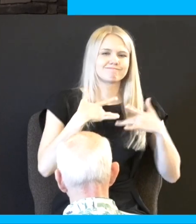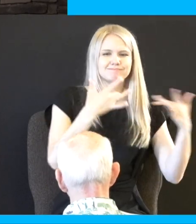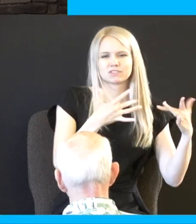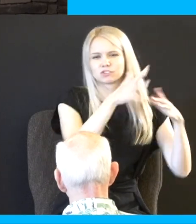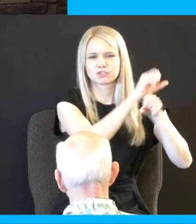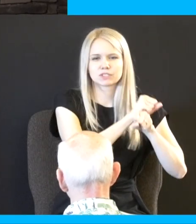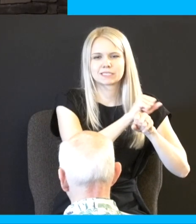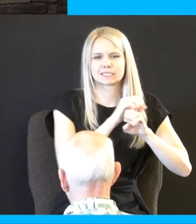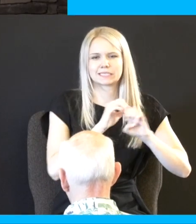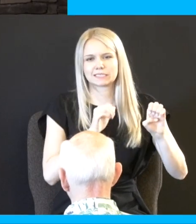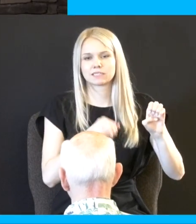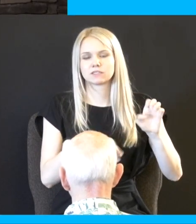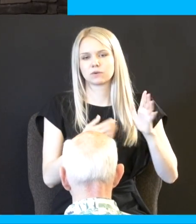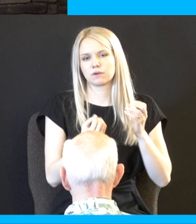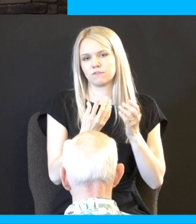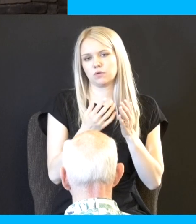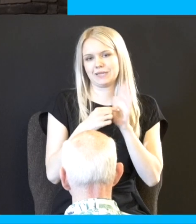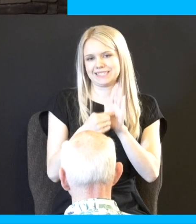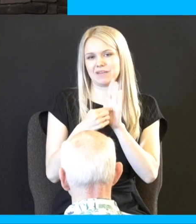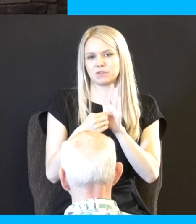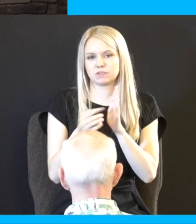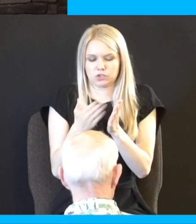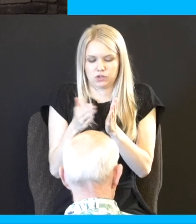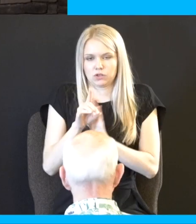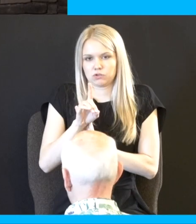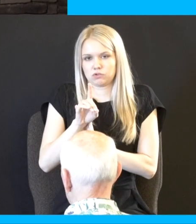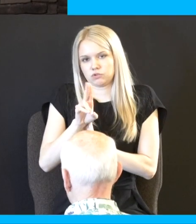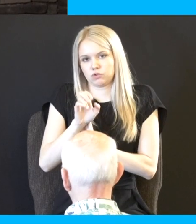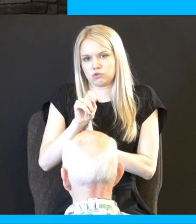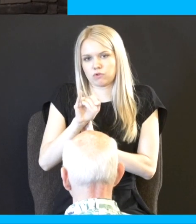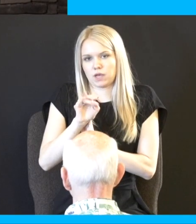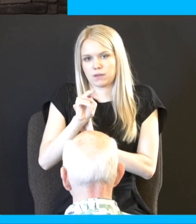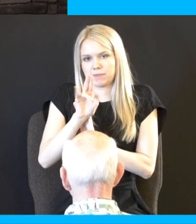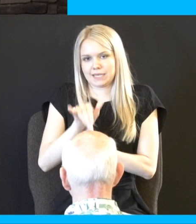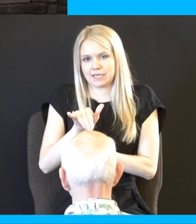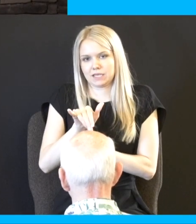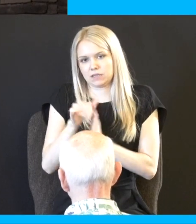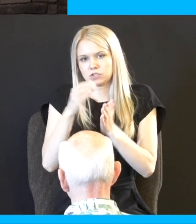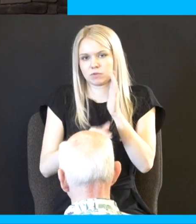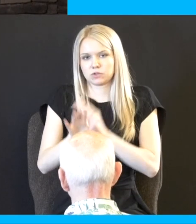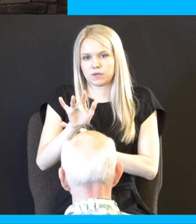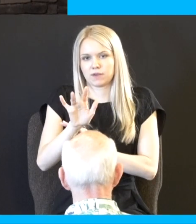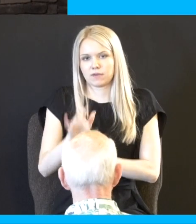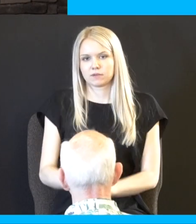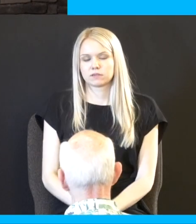so let me give you a few examples here turn to Deuteronomy let's go to 25 Deuteronomy 25